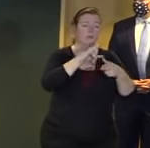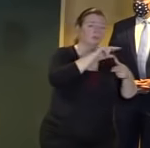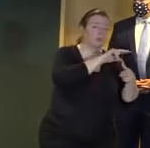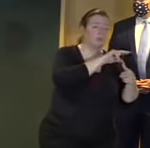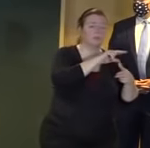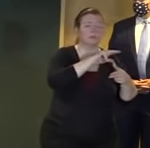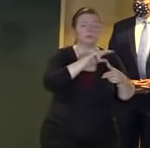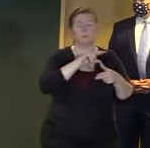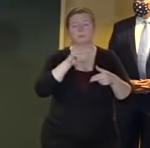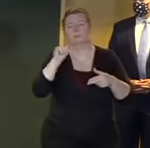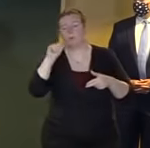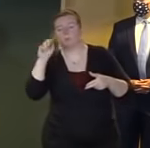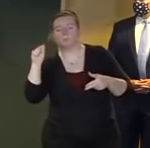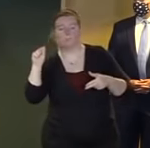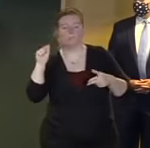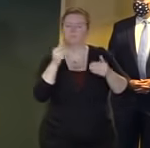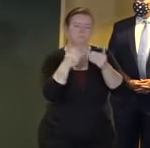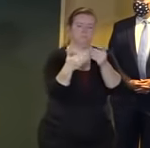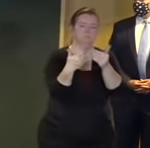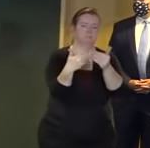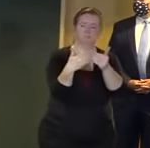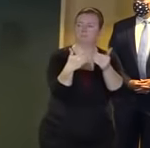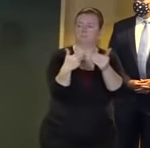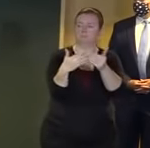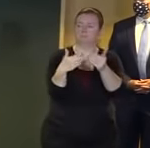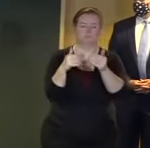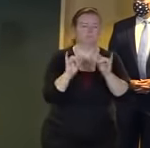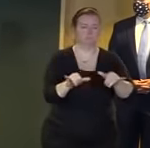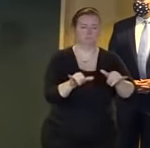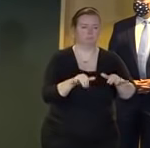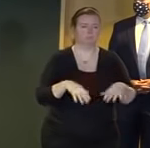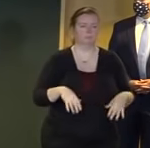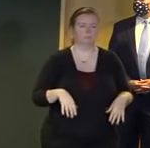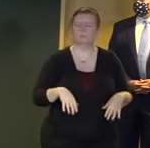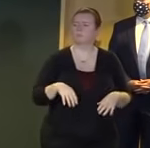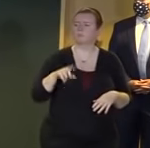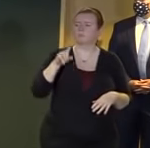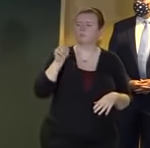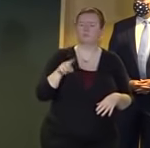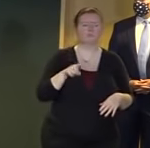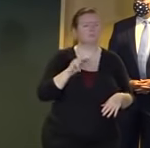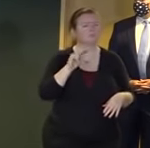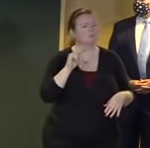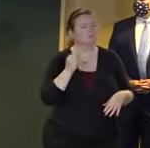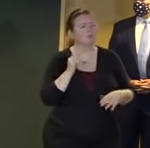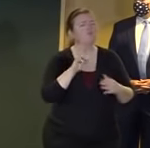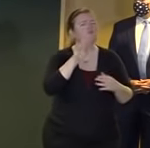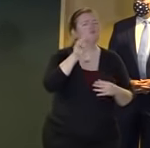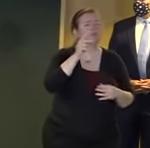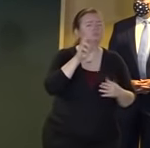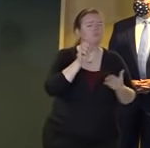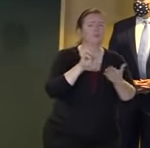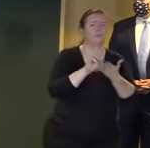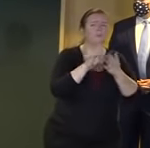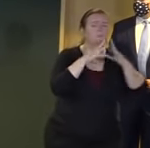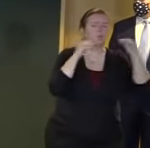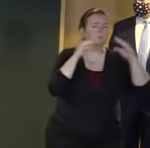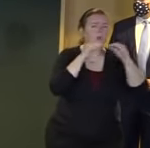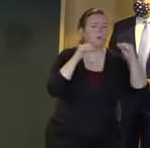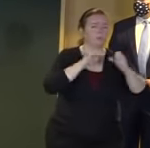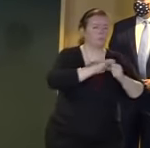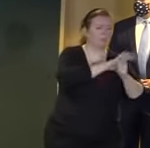yeah